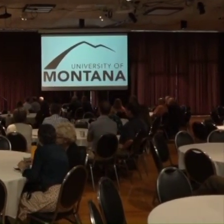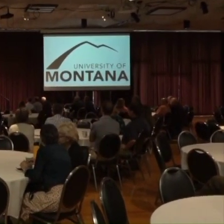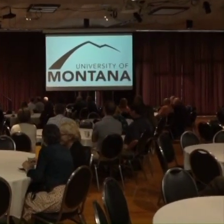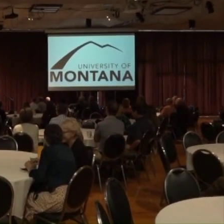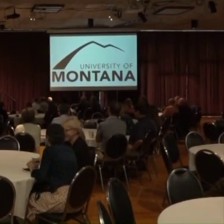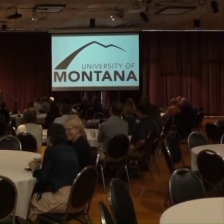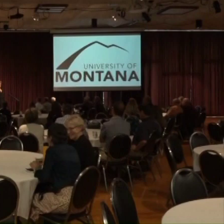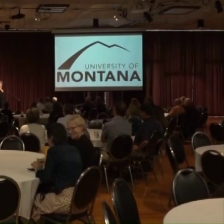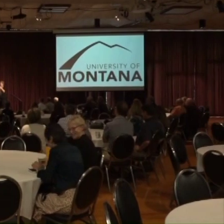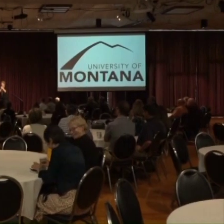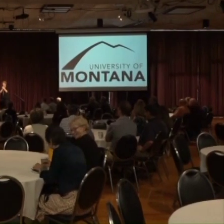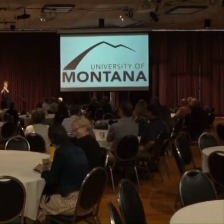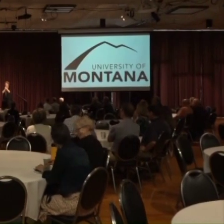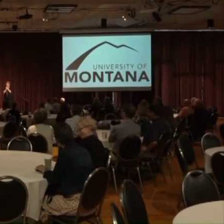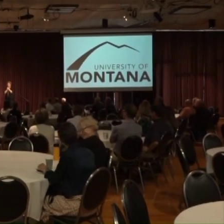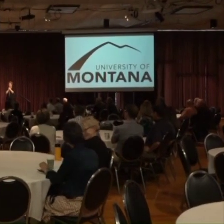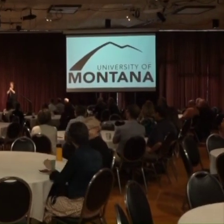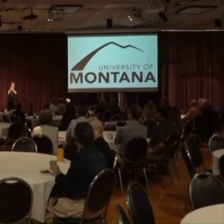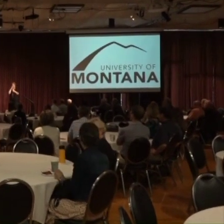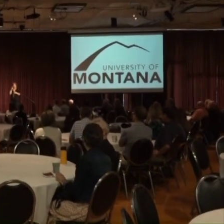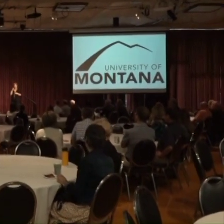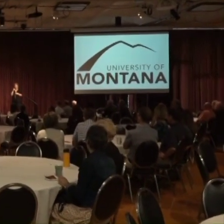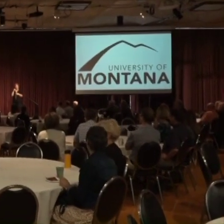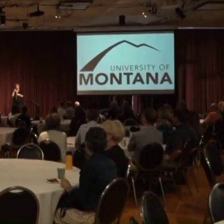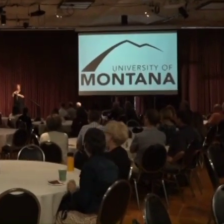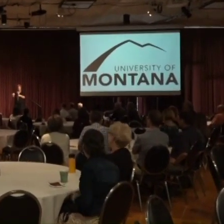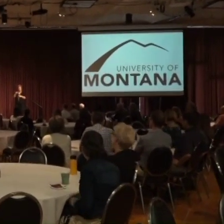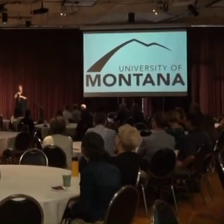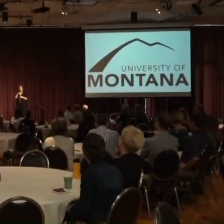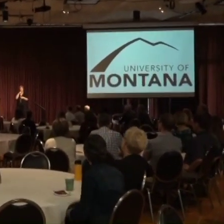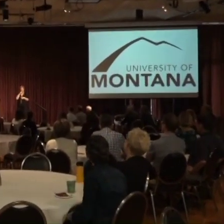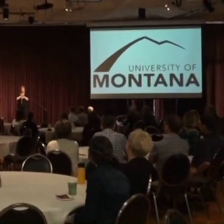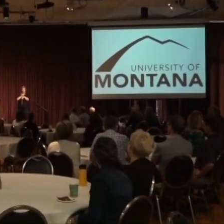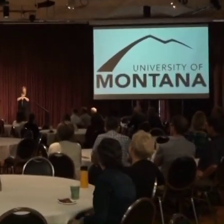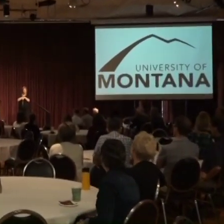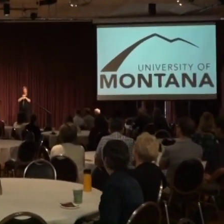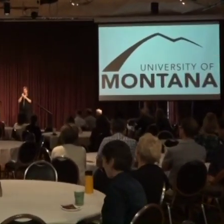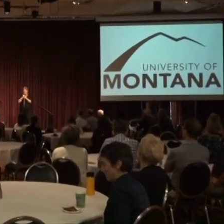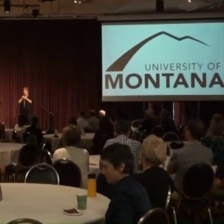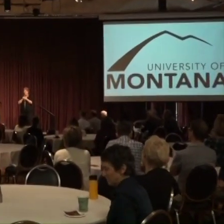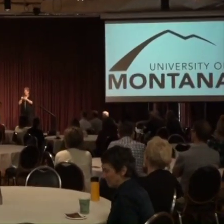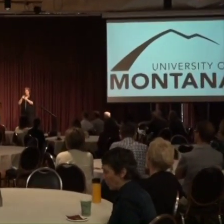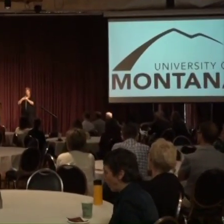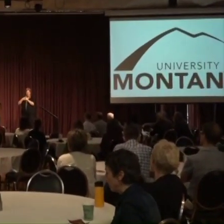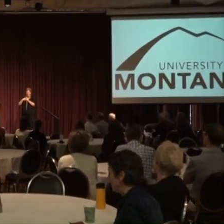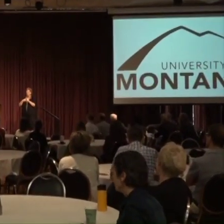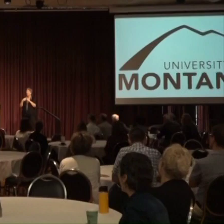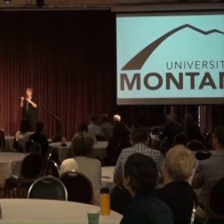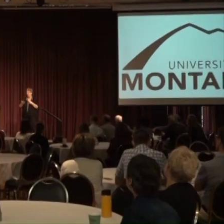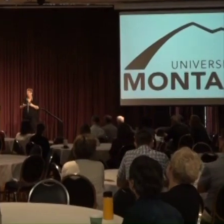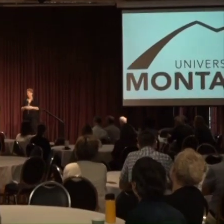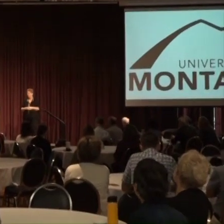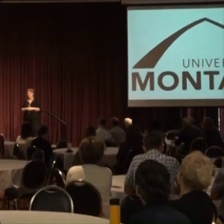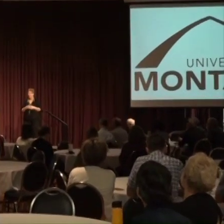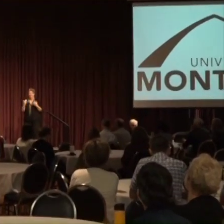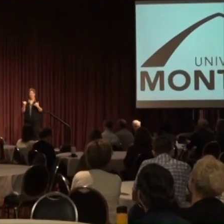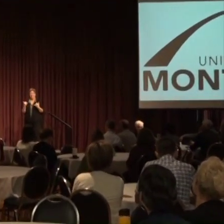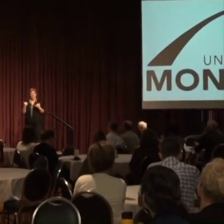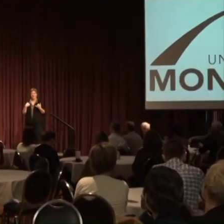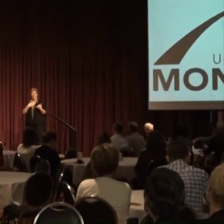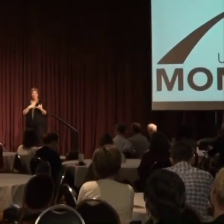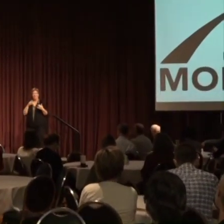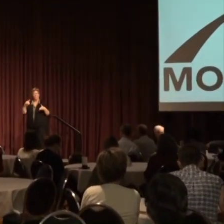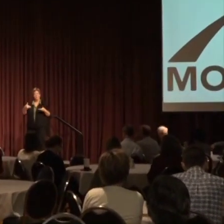congratulations even for those of you who've been here for a number of weeks or months now I would like to